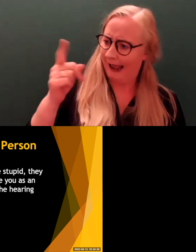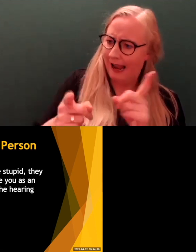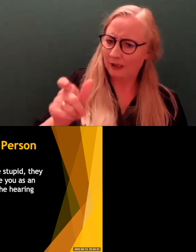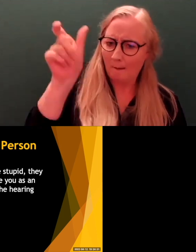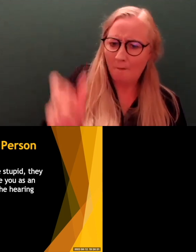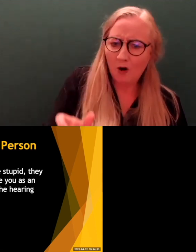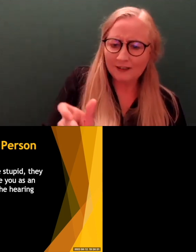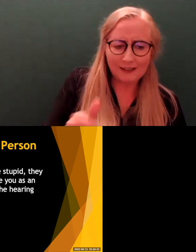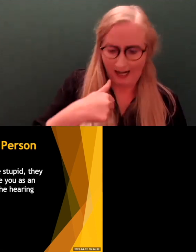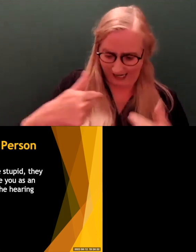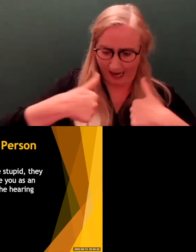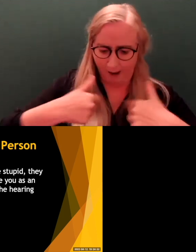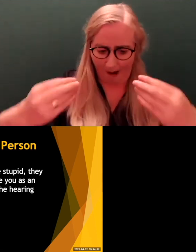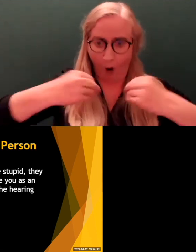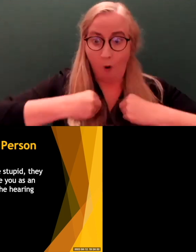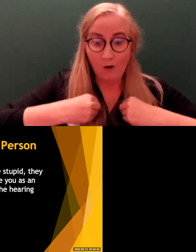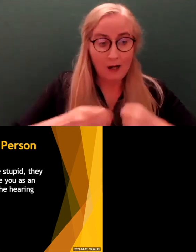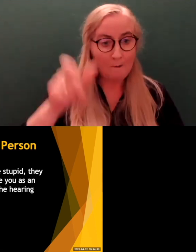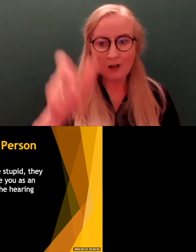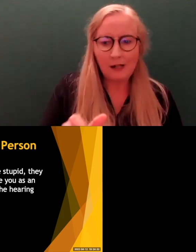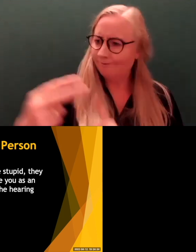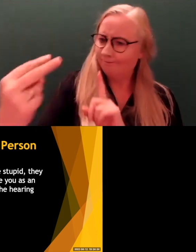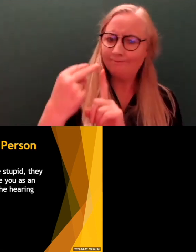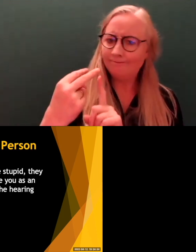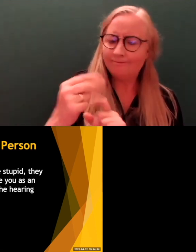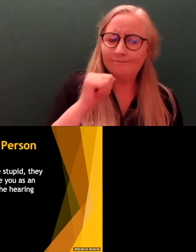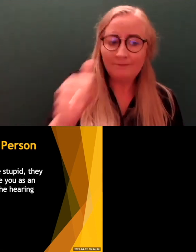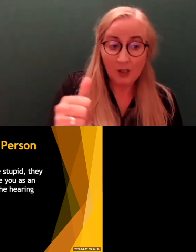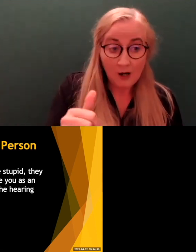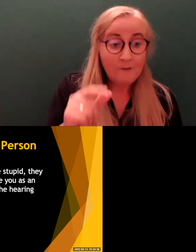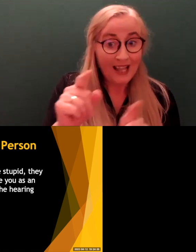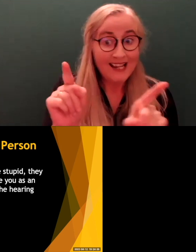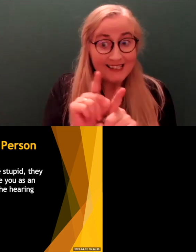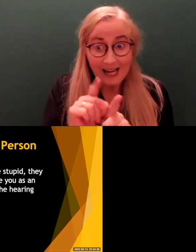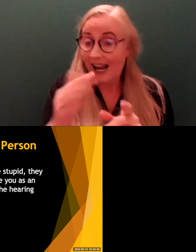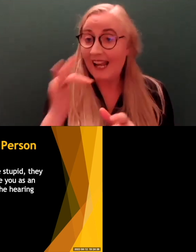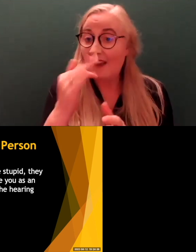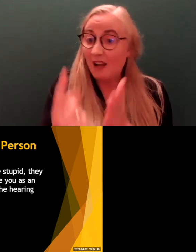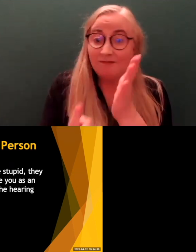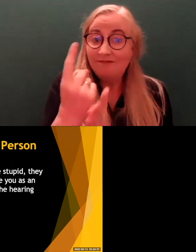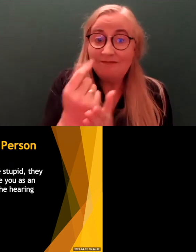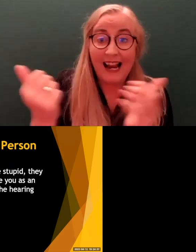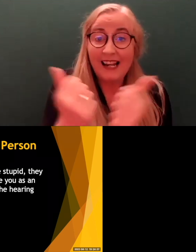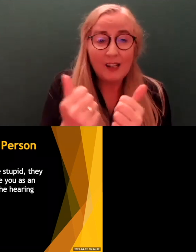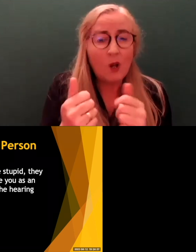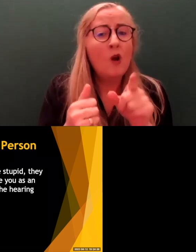own person. Even when they were at the center of an issue. So I thought this was something that was really interesting that